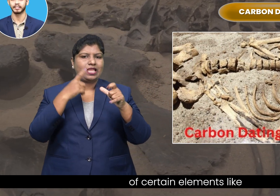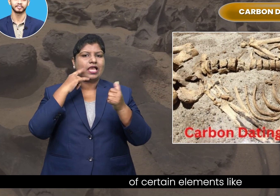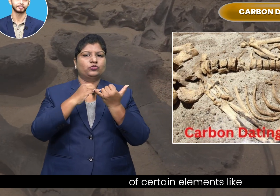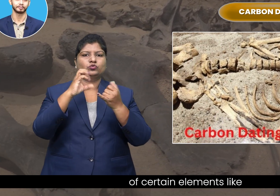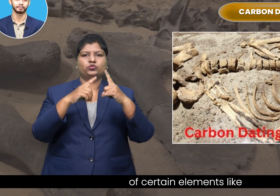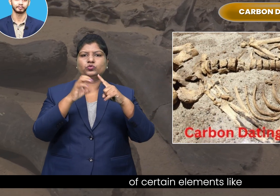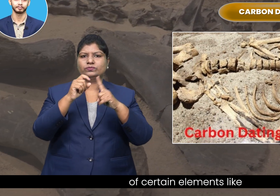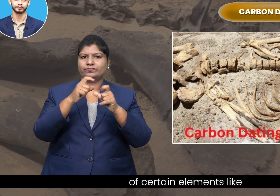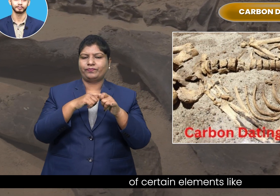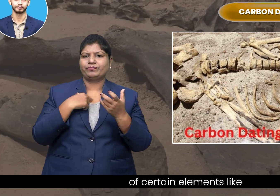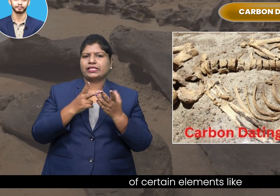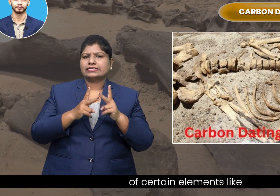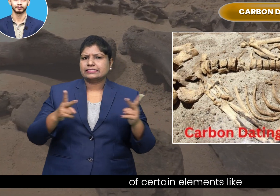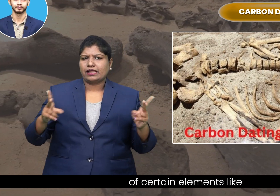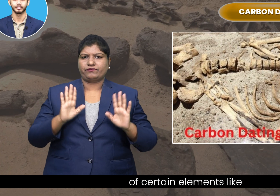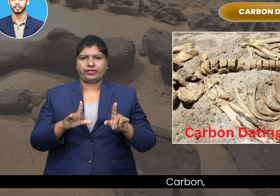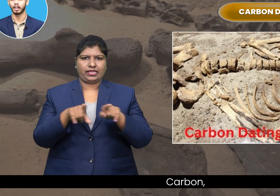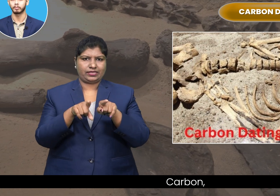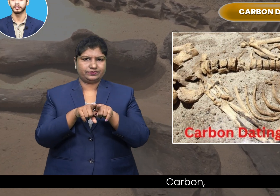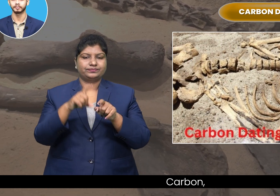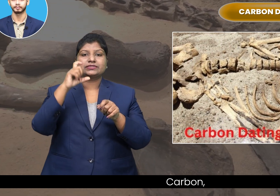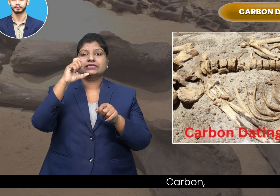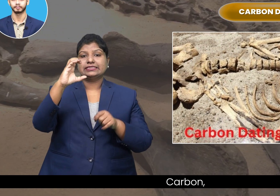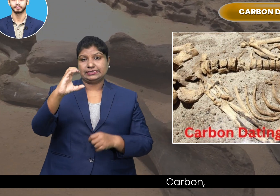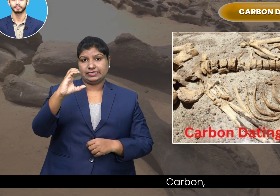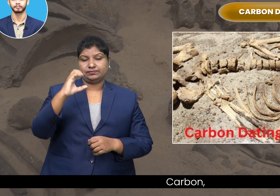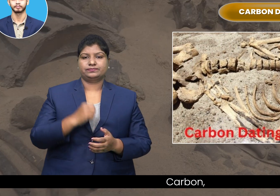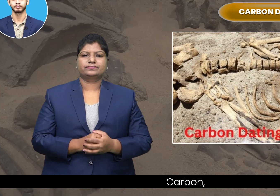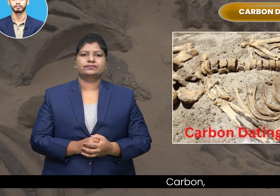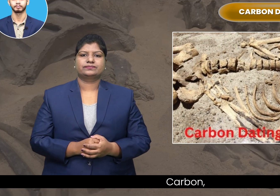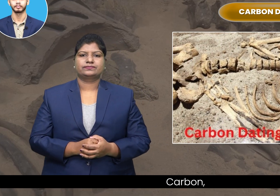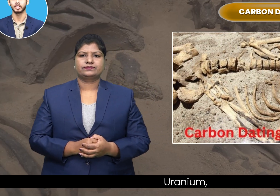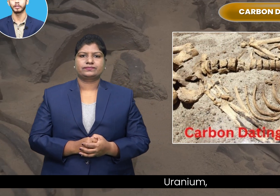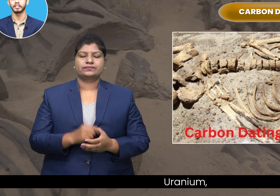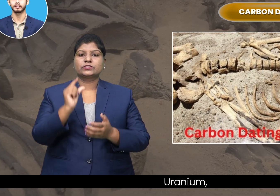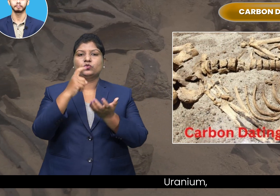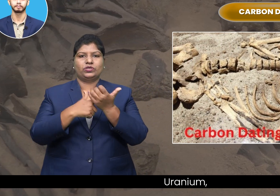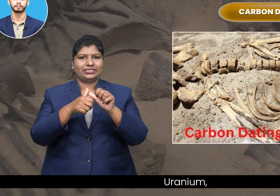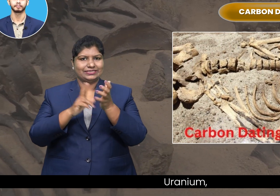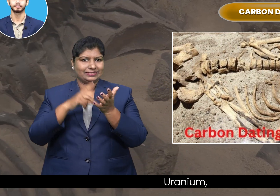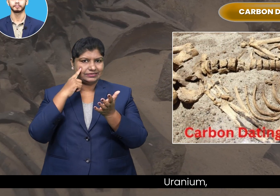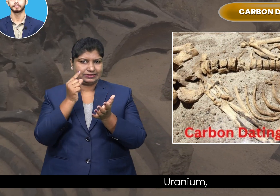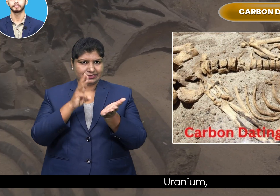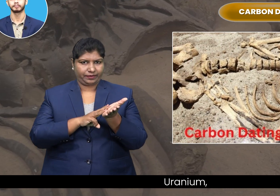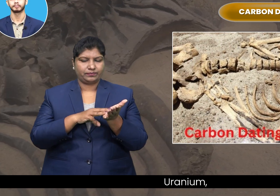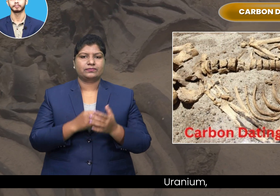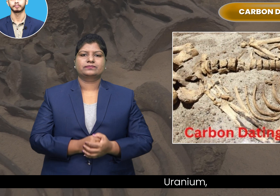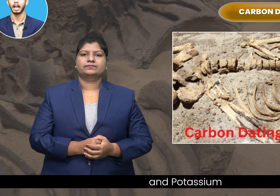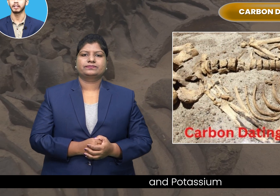carbon, uranium and